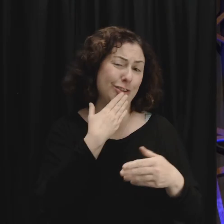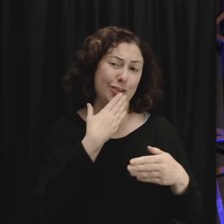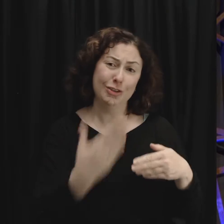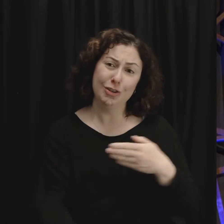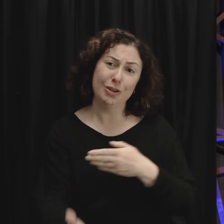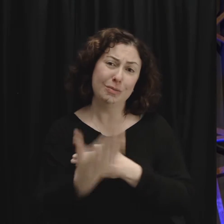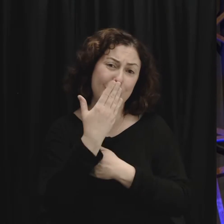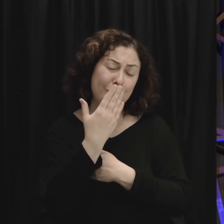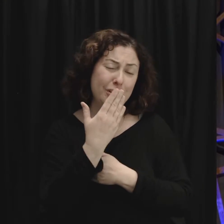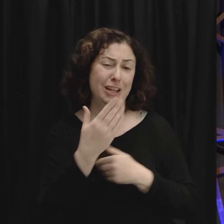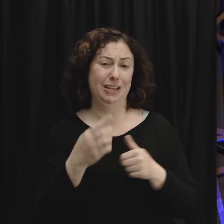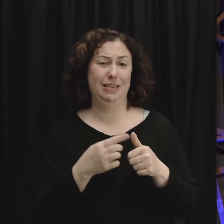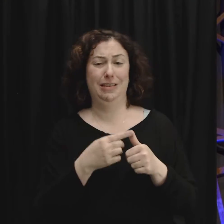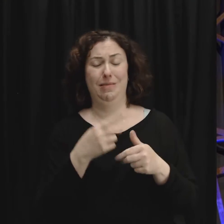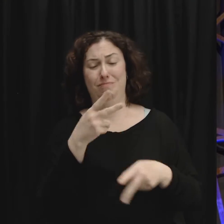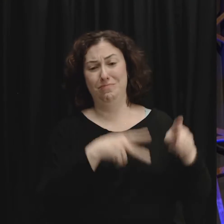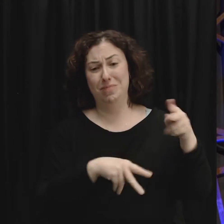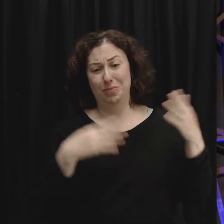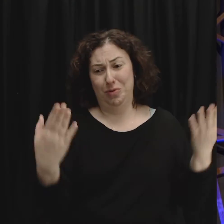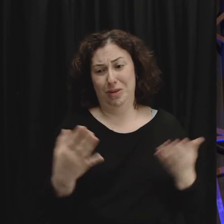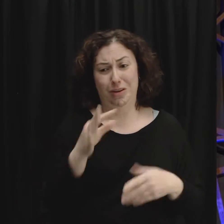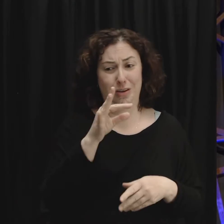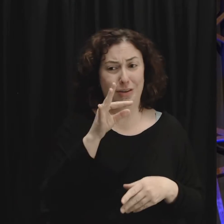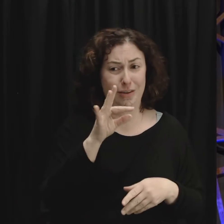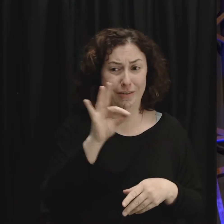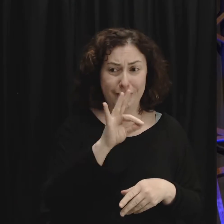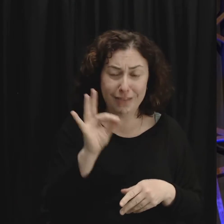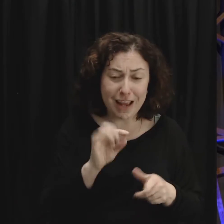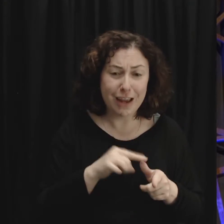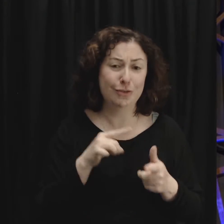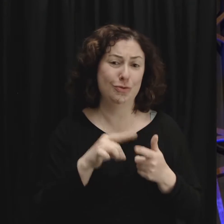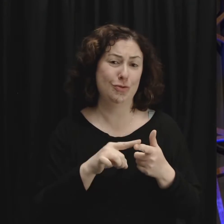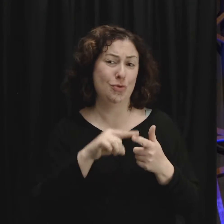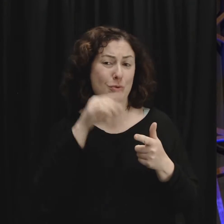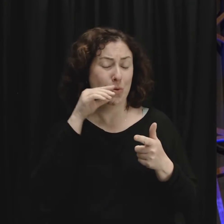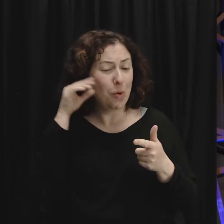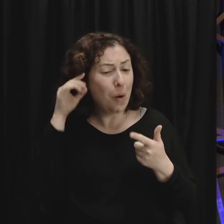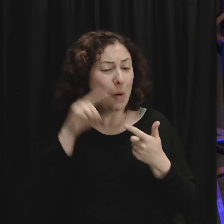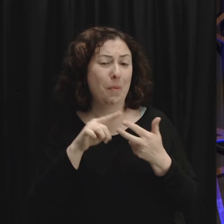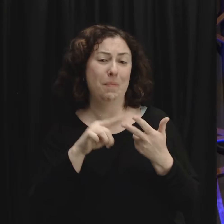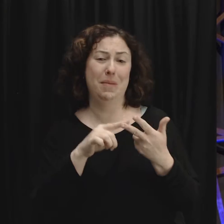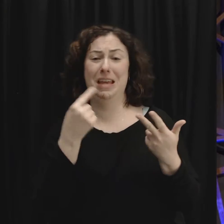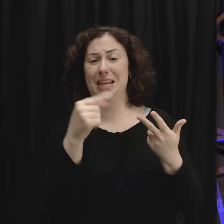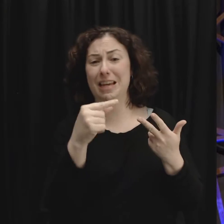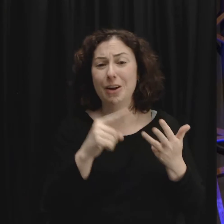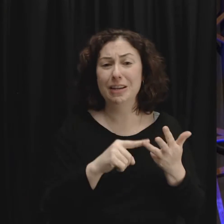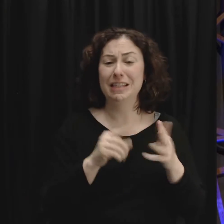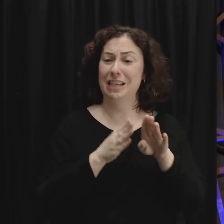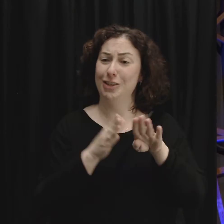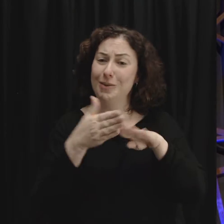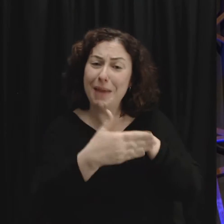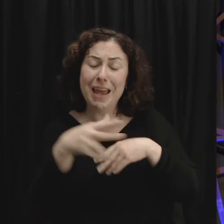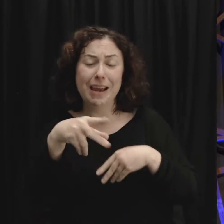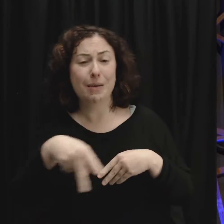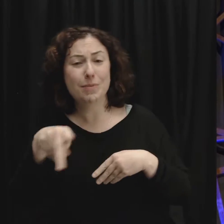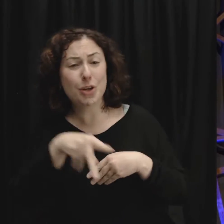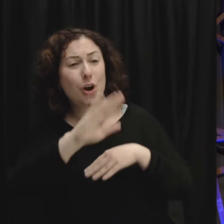Flandreau today, but also to our Coleman campus, Gerritsen, Deeside, Jamaica, Peoria, Illinois, all of you watching